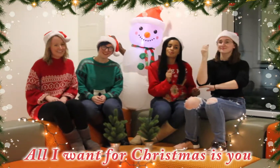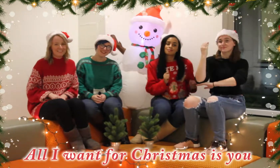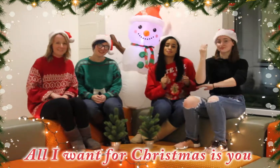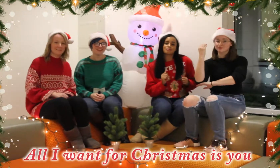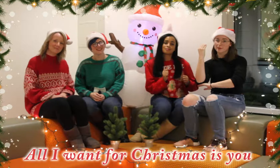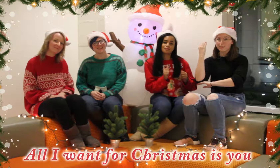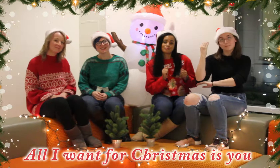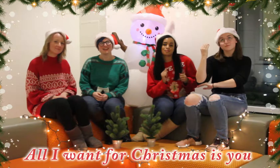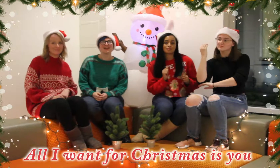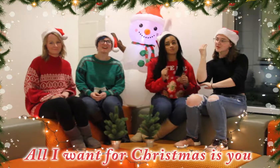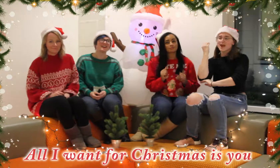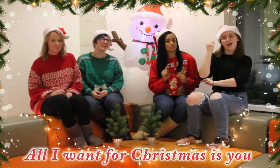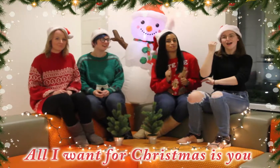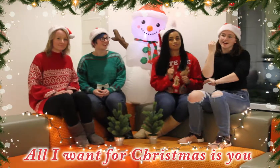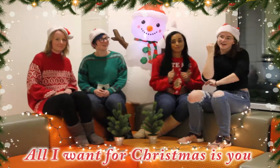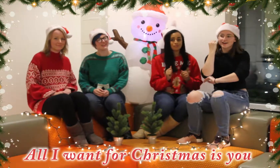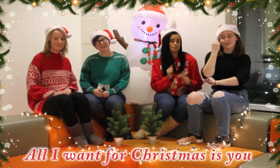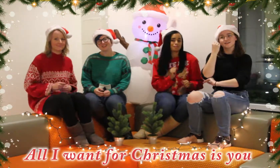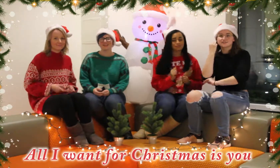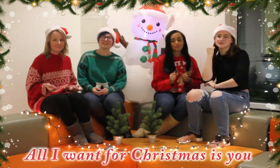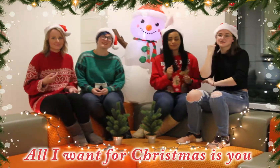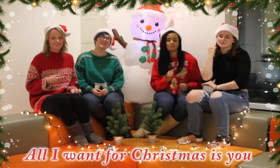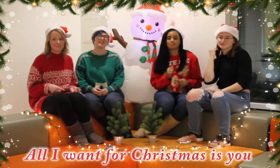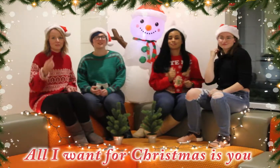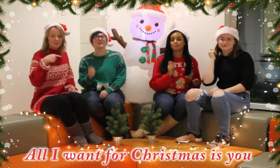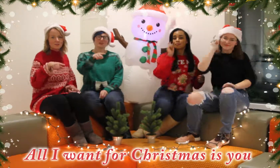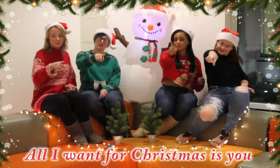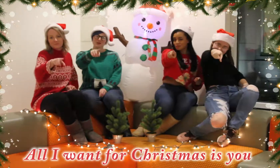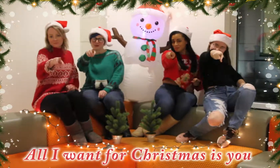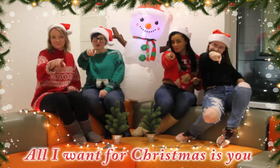is you